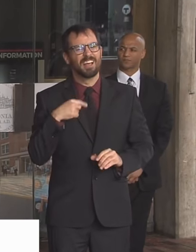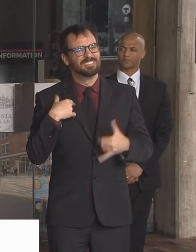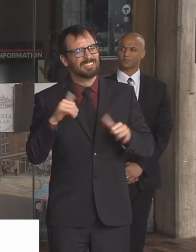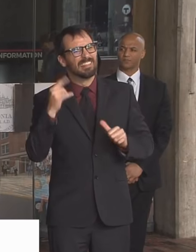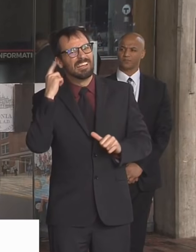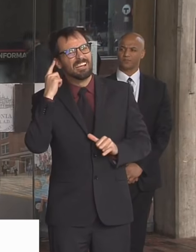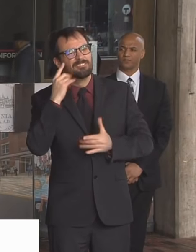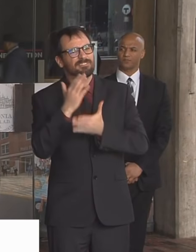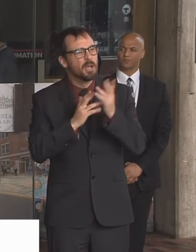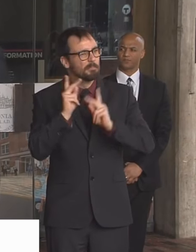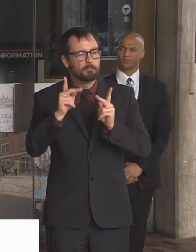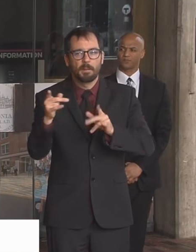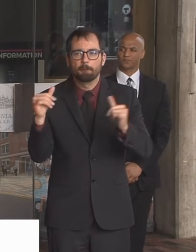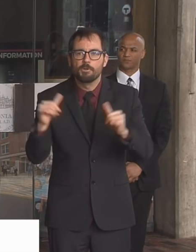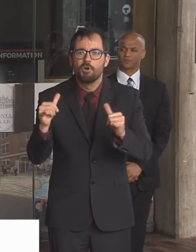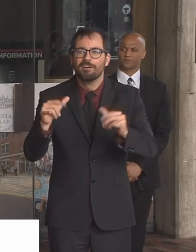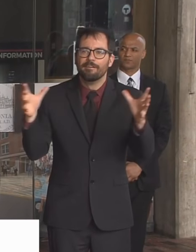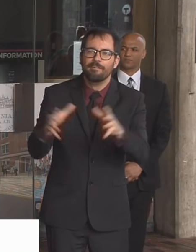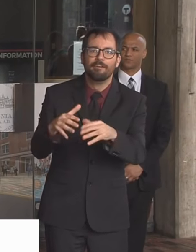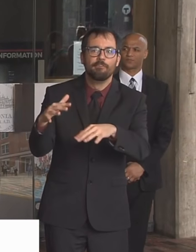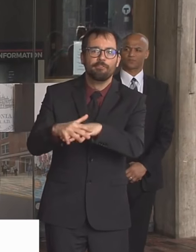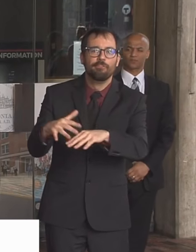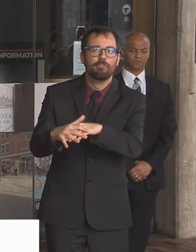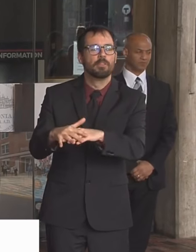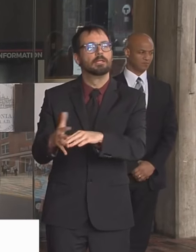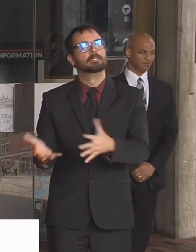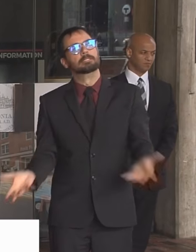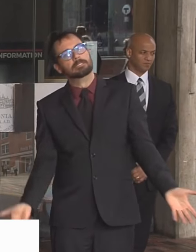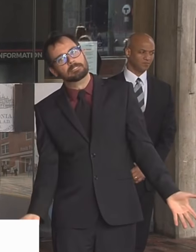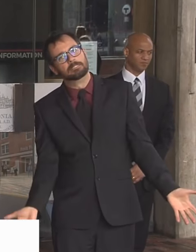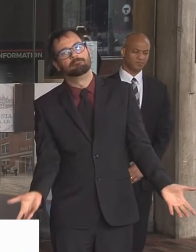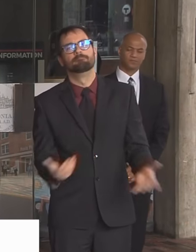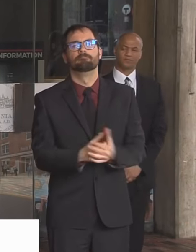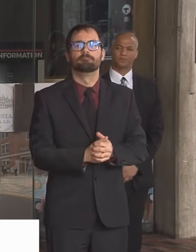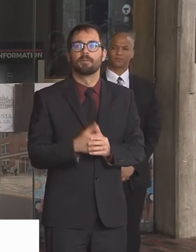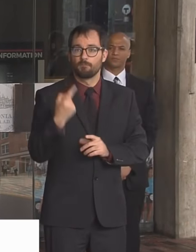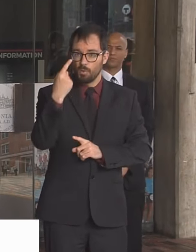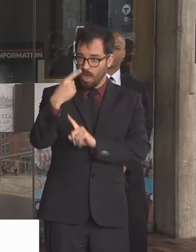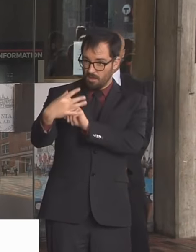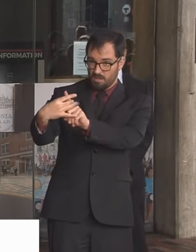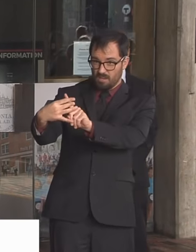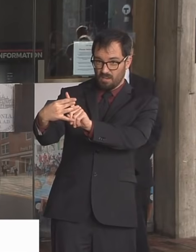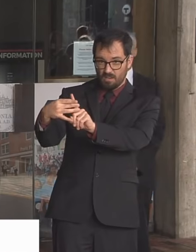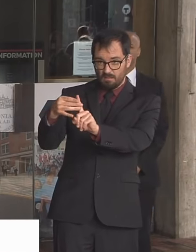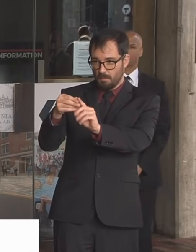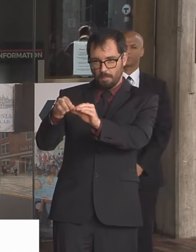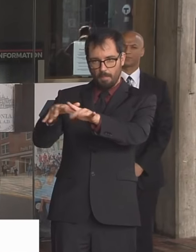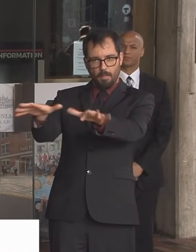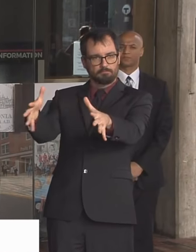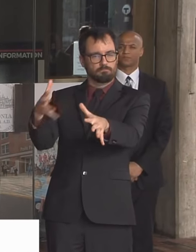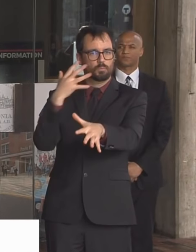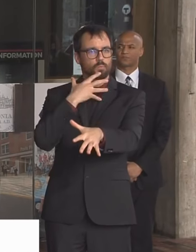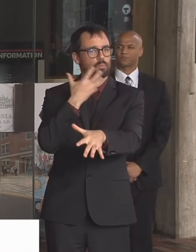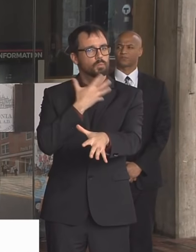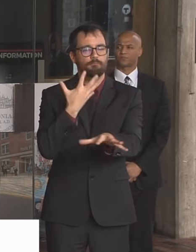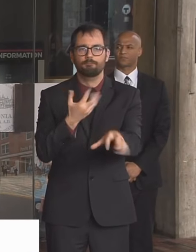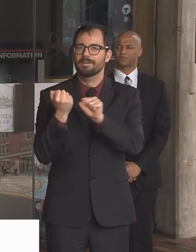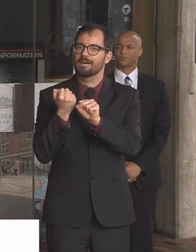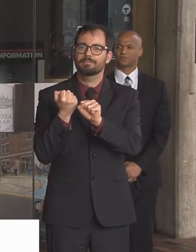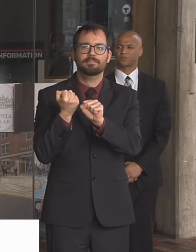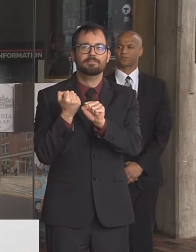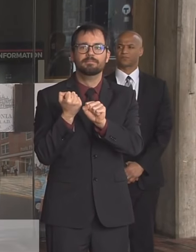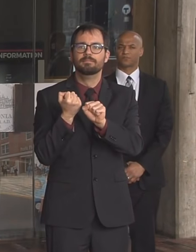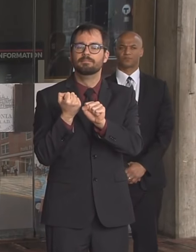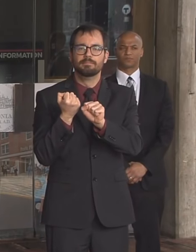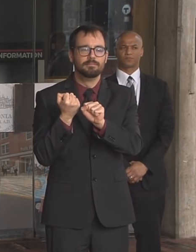can't happen all it takes is one person in that gathering to have uh symptoms of the coronavirus the carrier and potentially impact